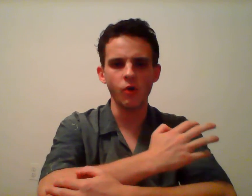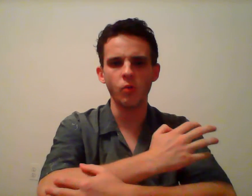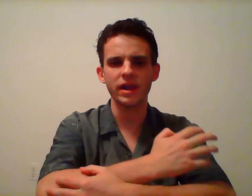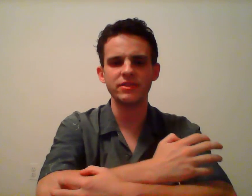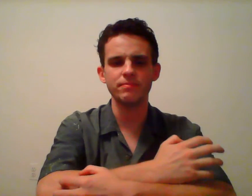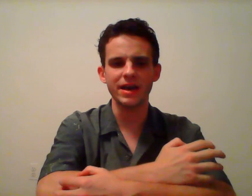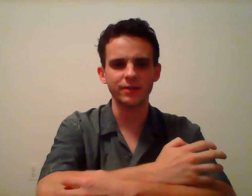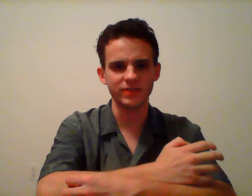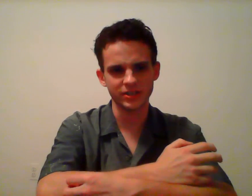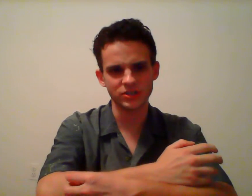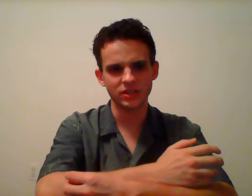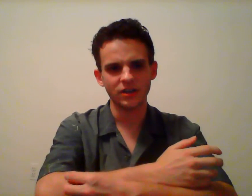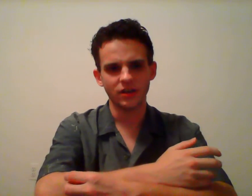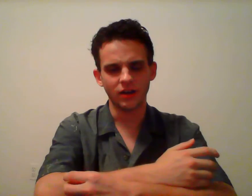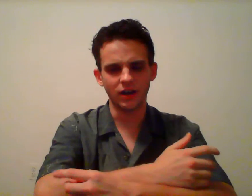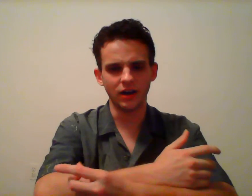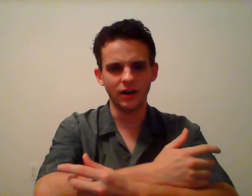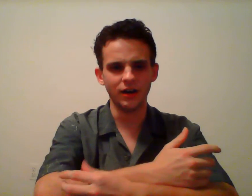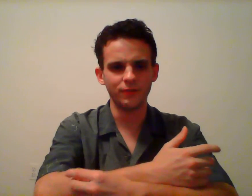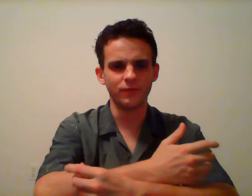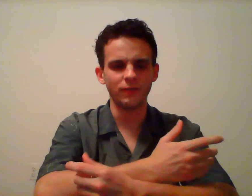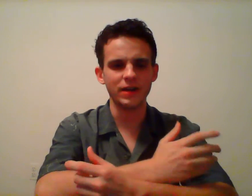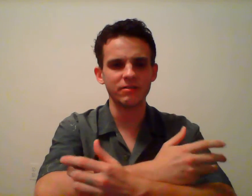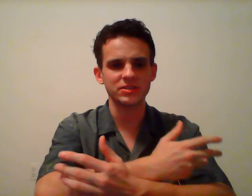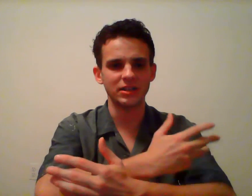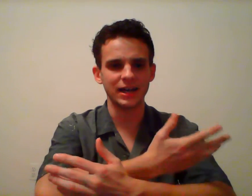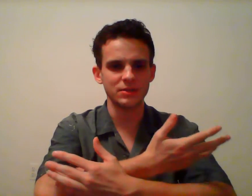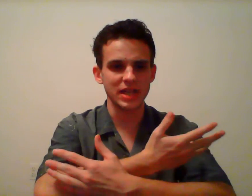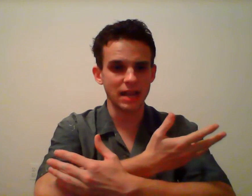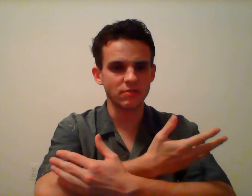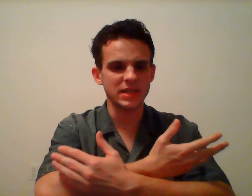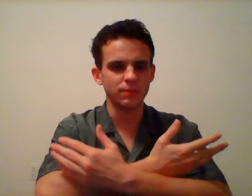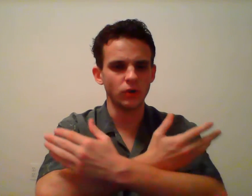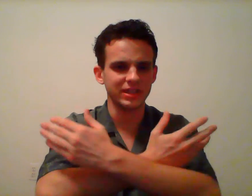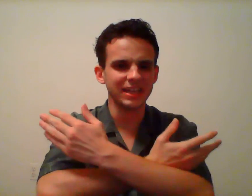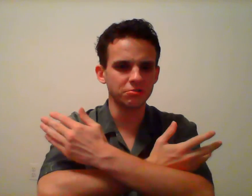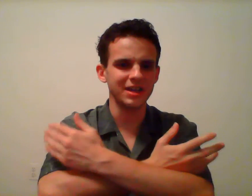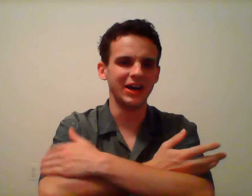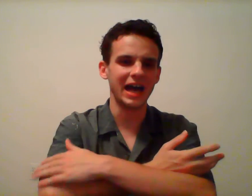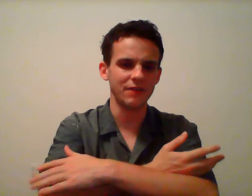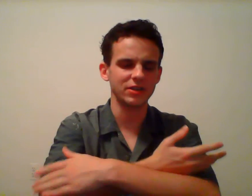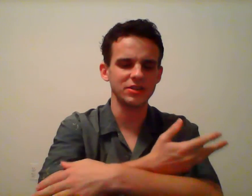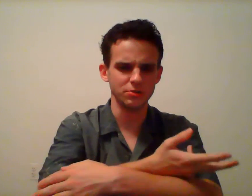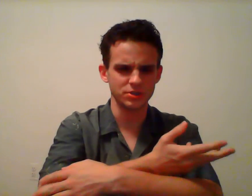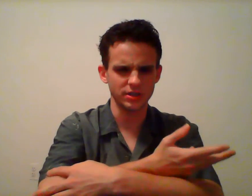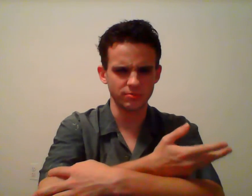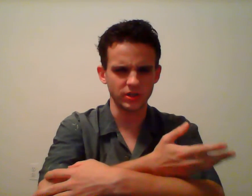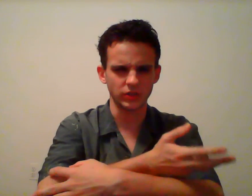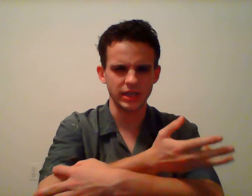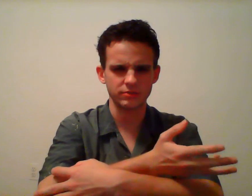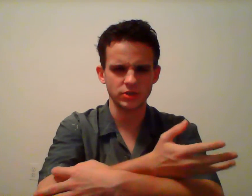outweigh the benefits of various anonymous angry people on the internet not having to use their real names.